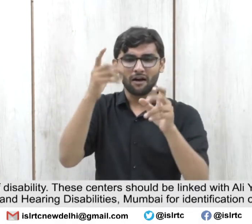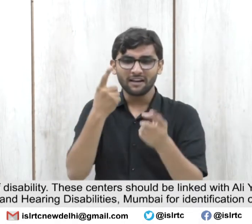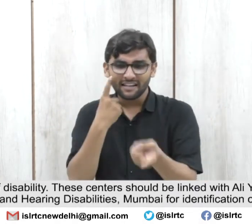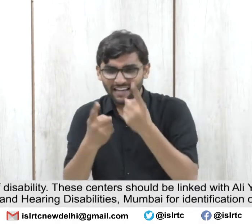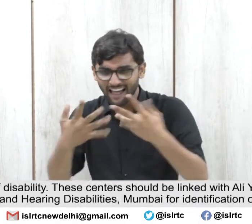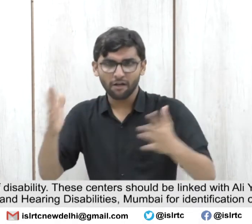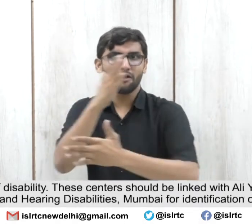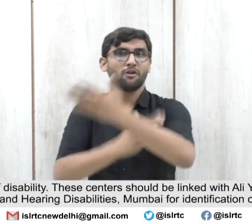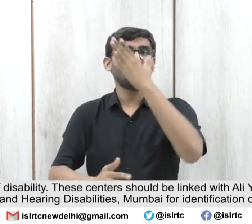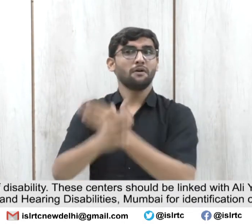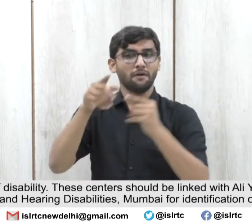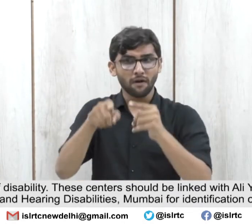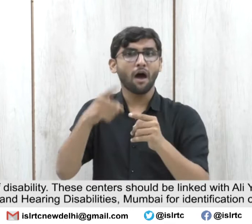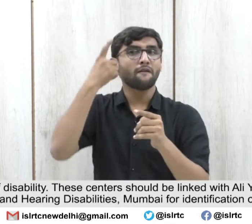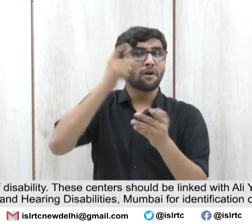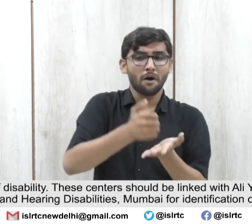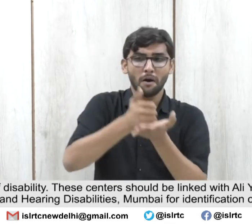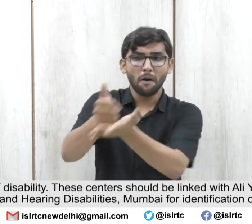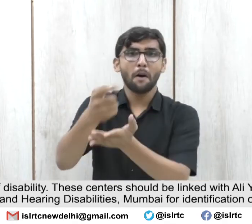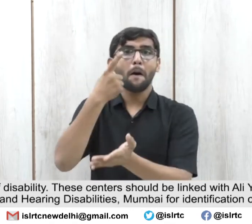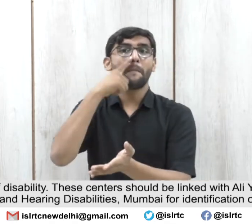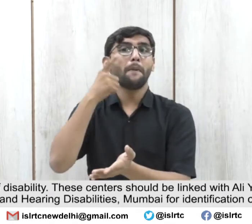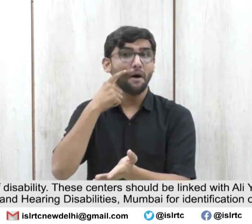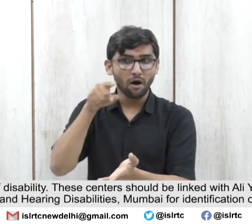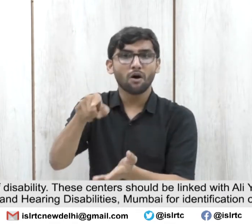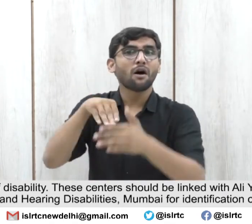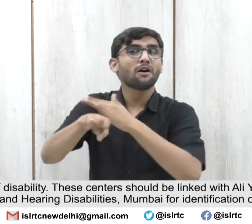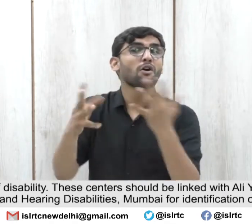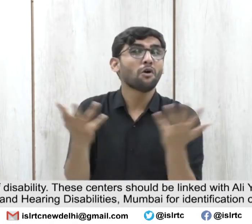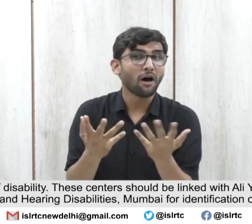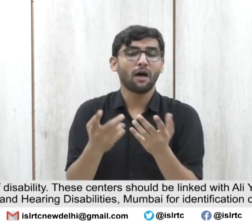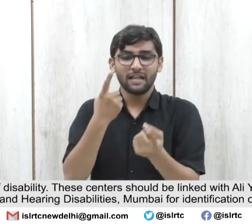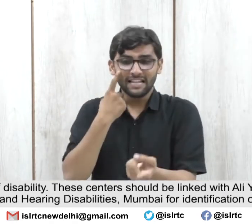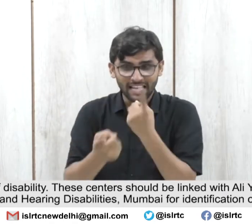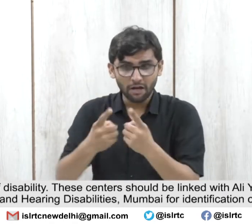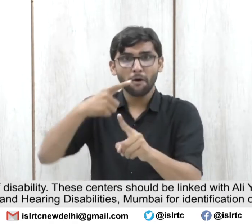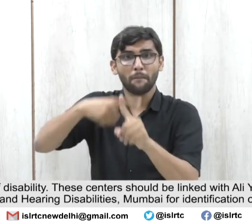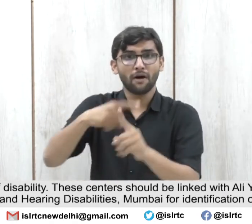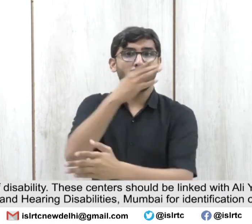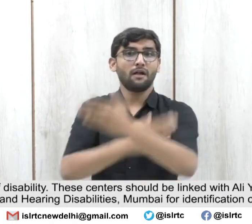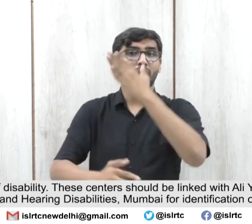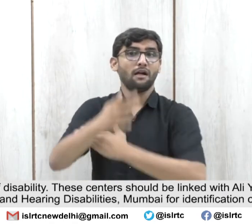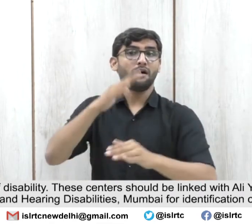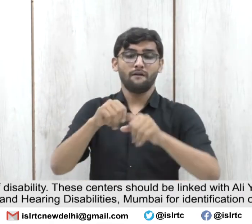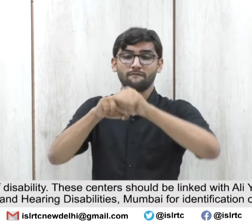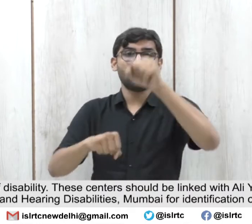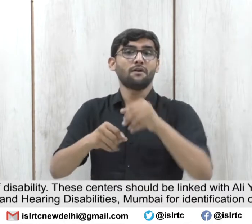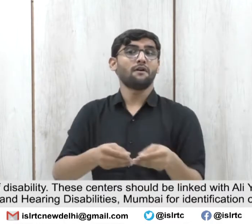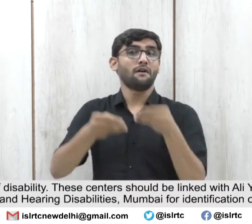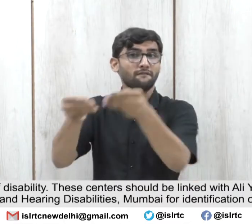certification of disability. These centers should be linked with Ali Yavajan